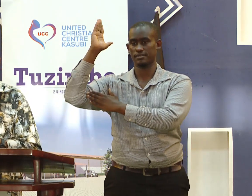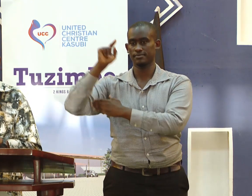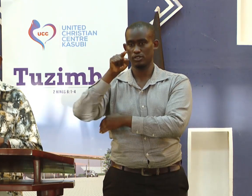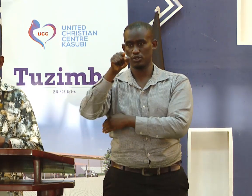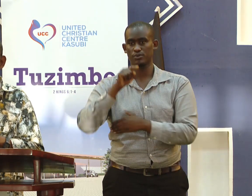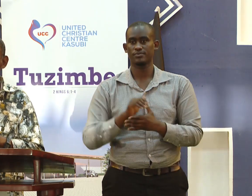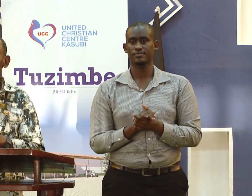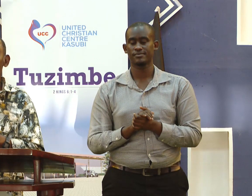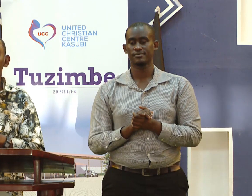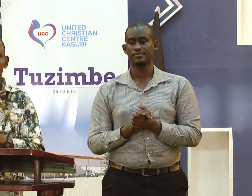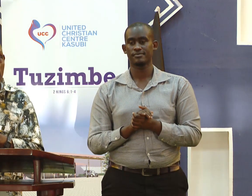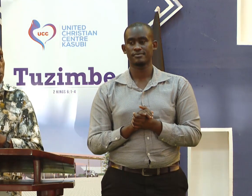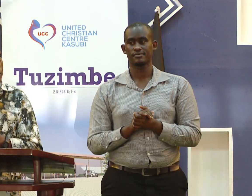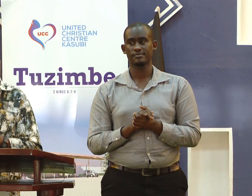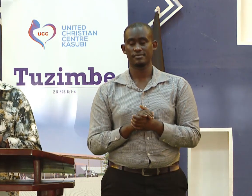Amen.